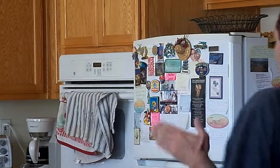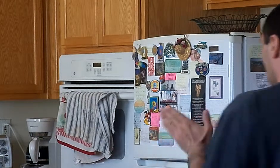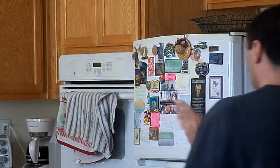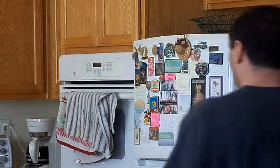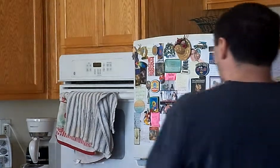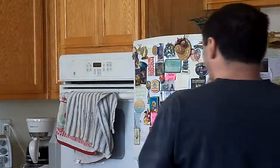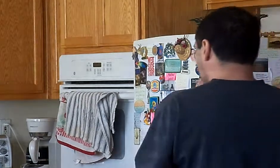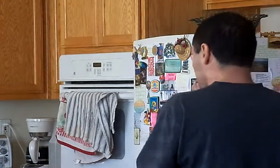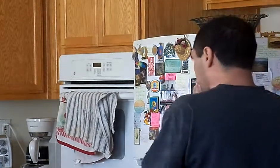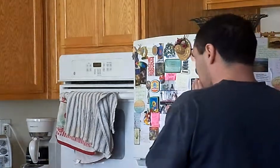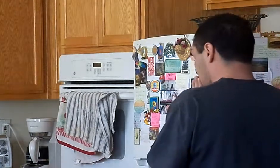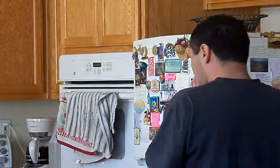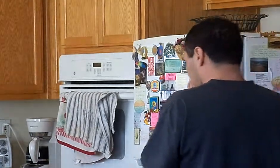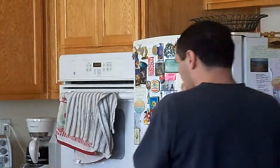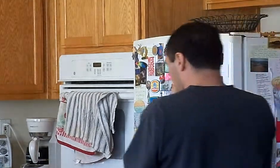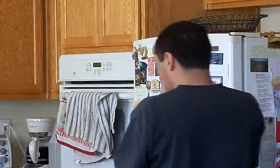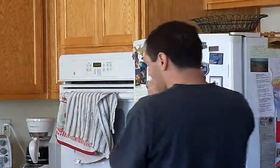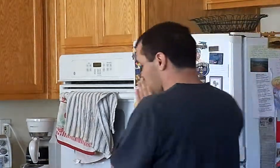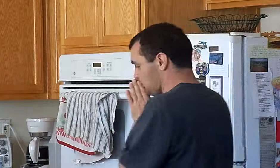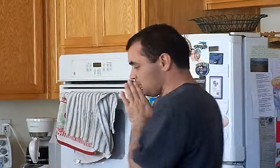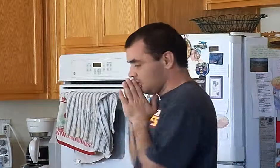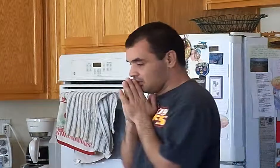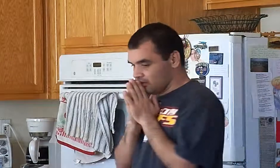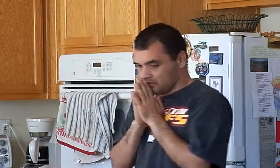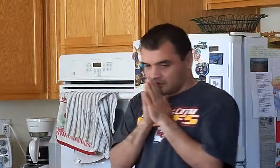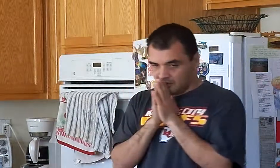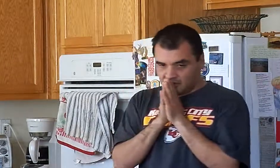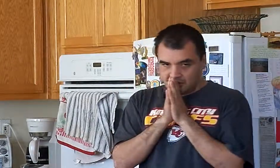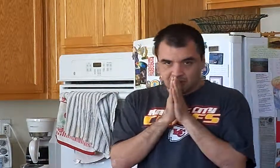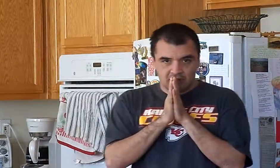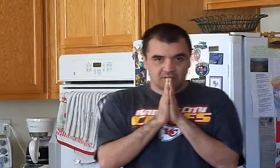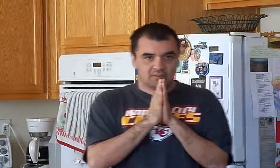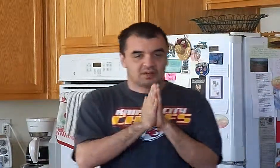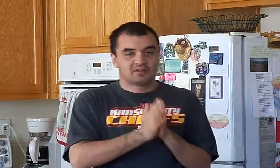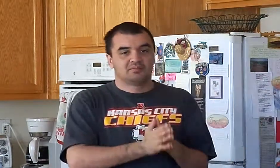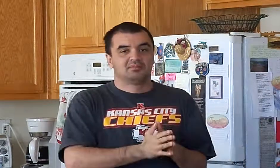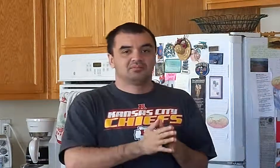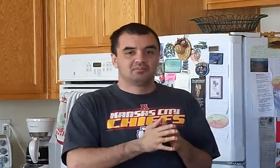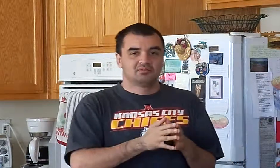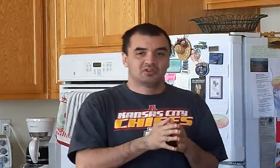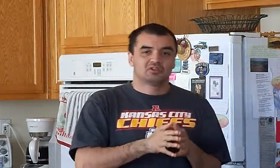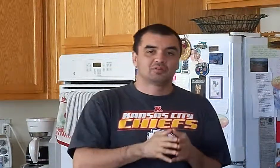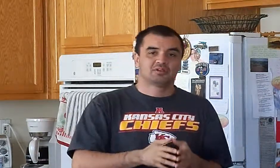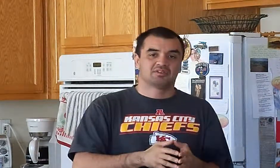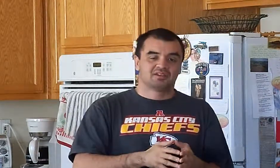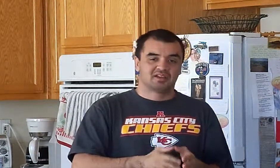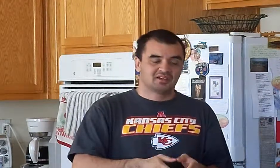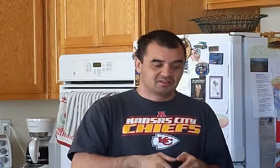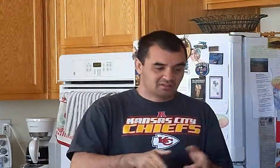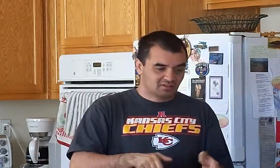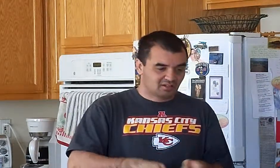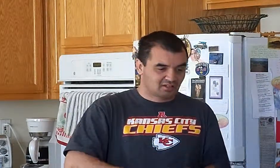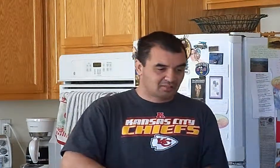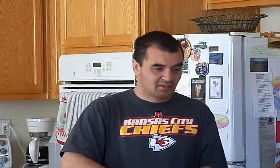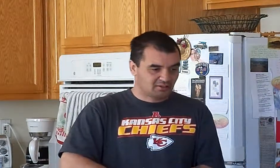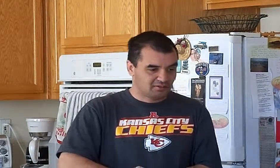You know, folks, when I did a little bit of a text and talked about it